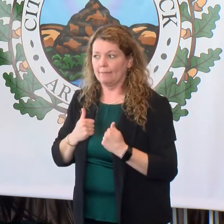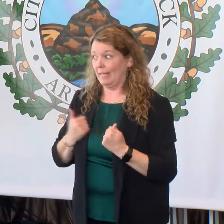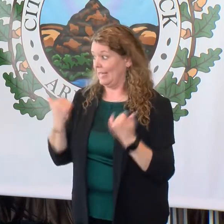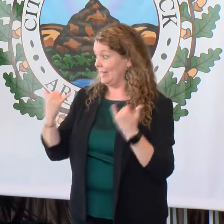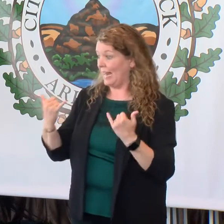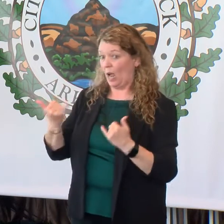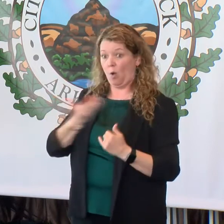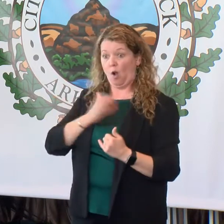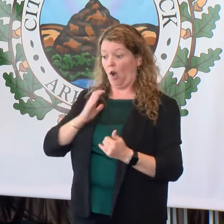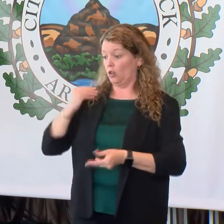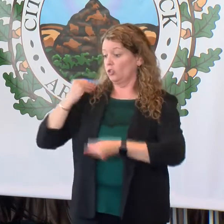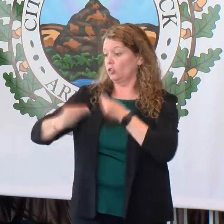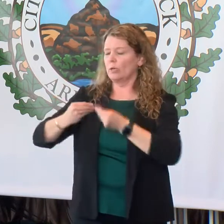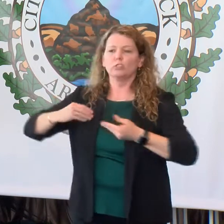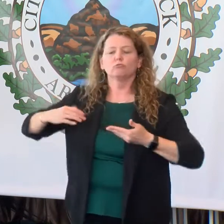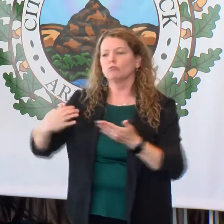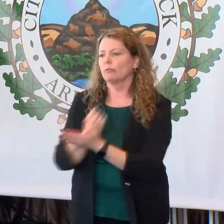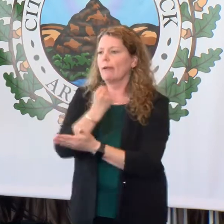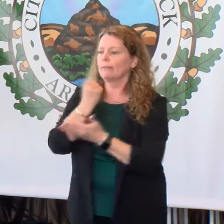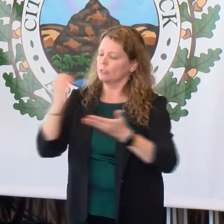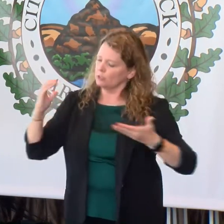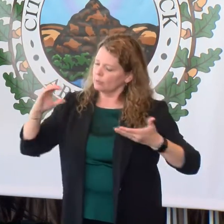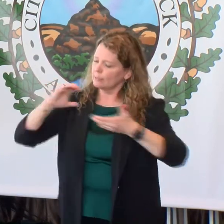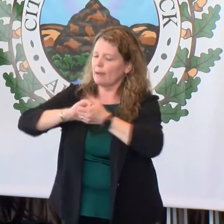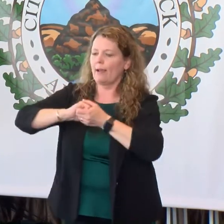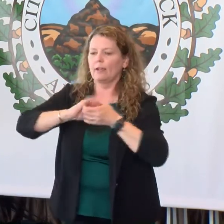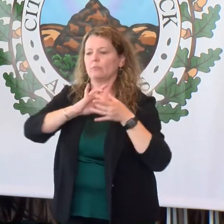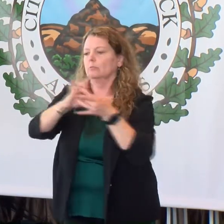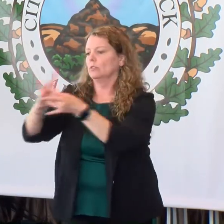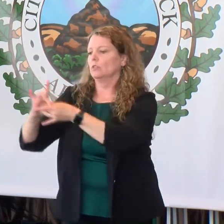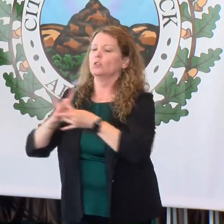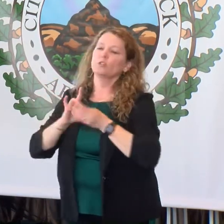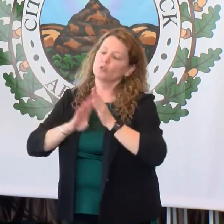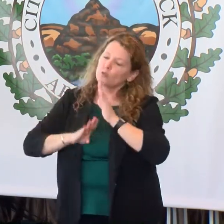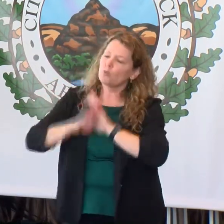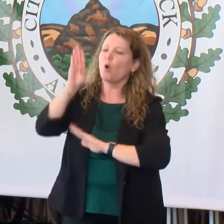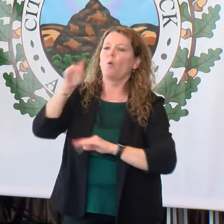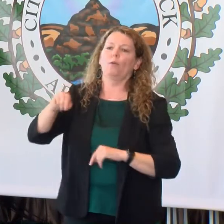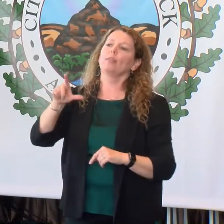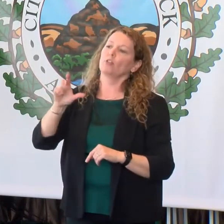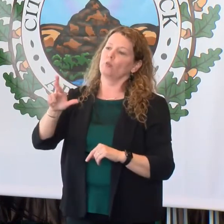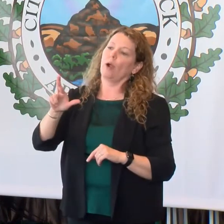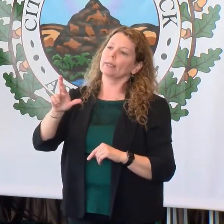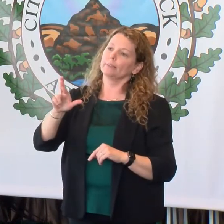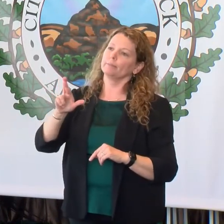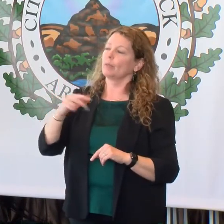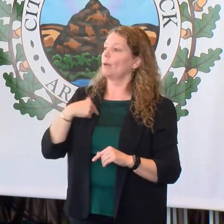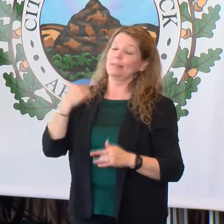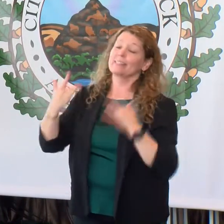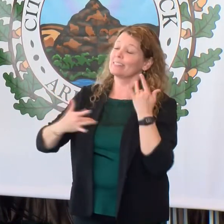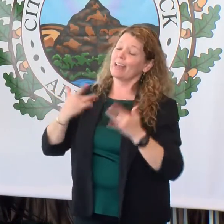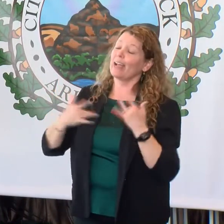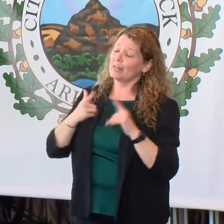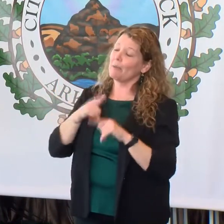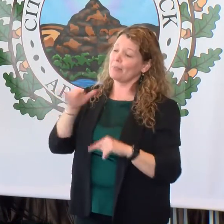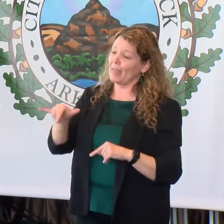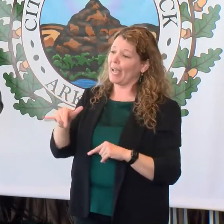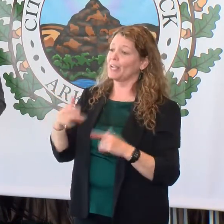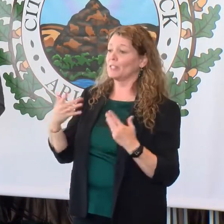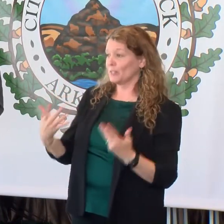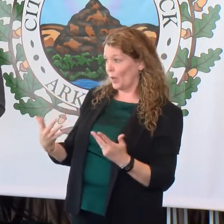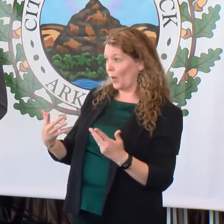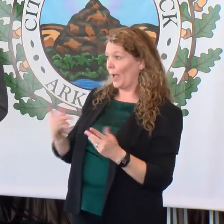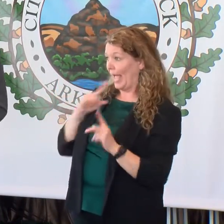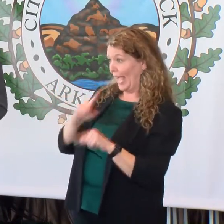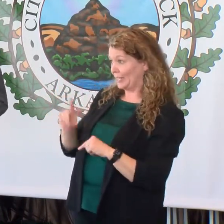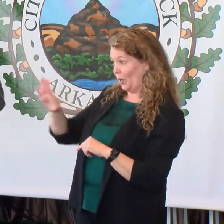generation's opportunity to unite, grow, and transform Little Rock together. I'm so very excited about that. So that being